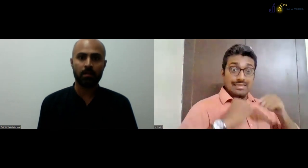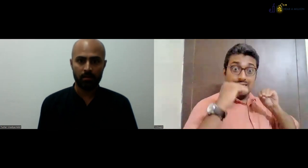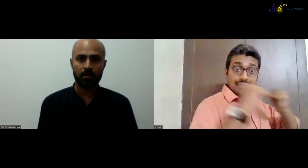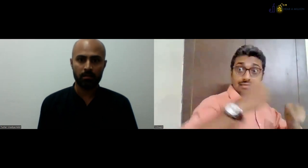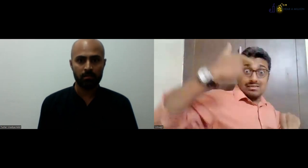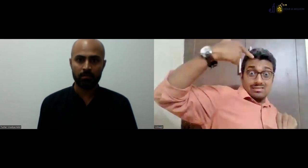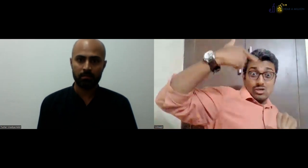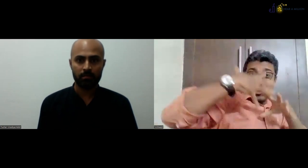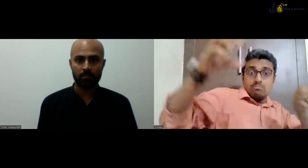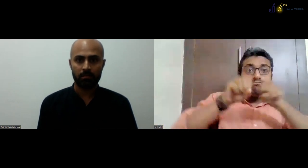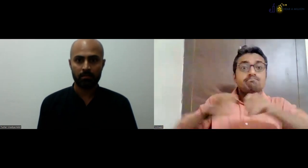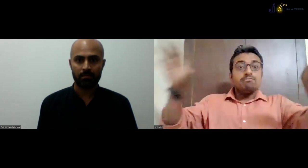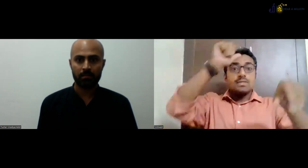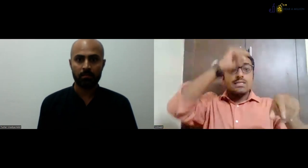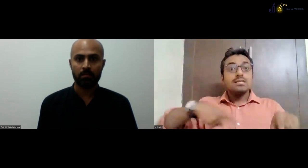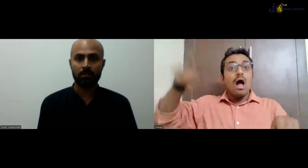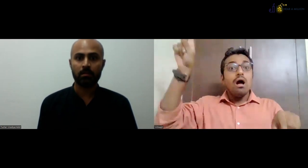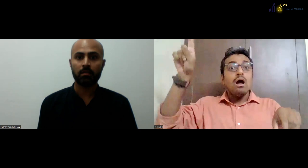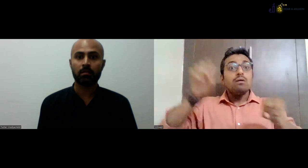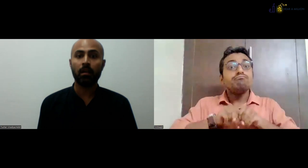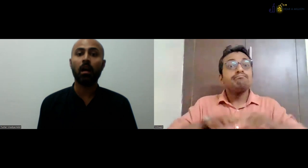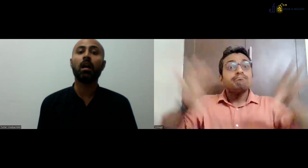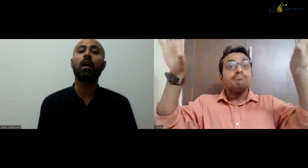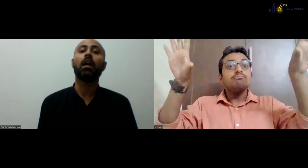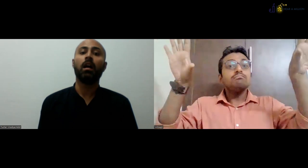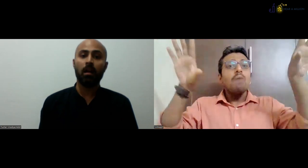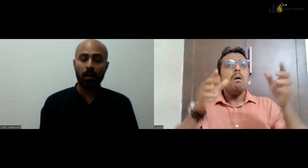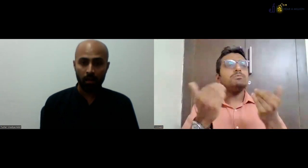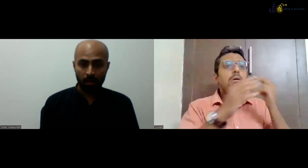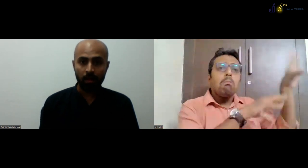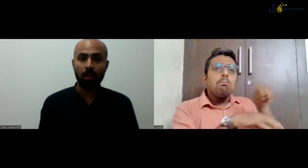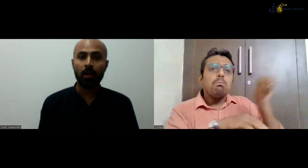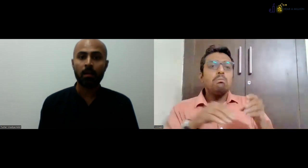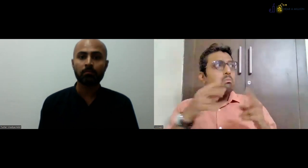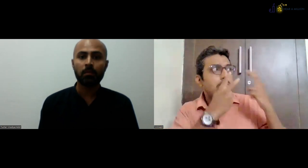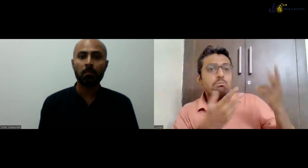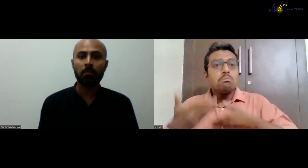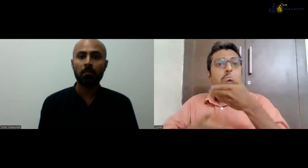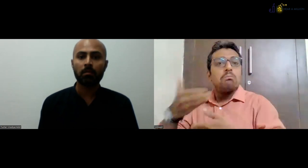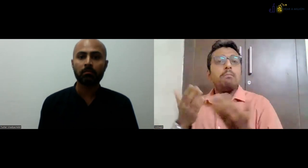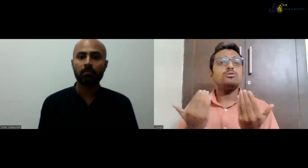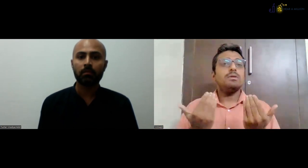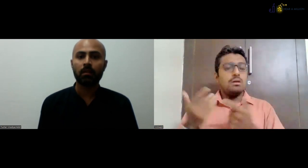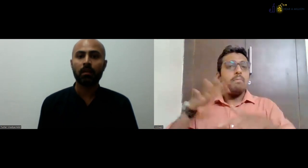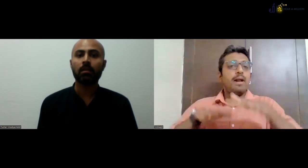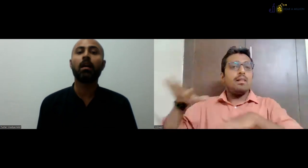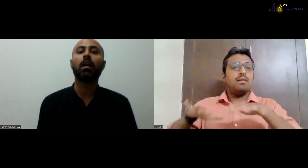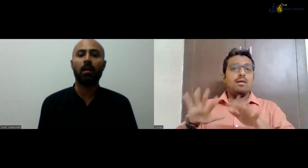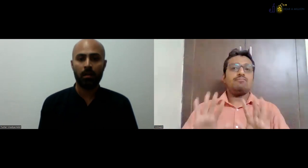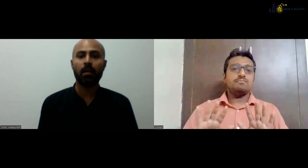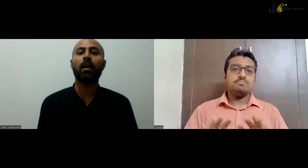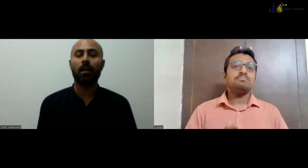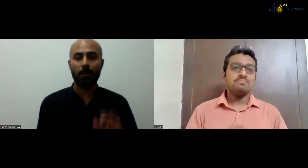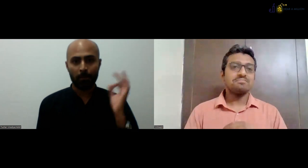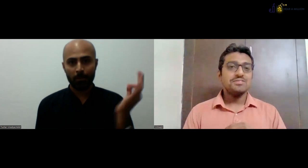or in district course. So they can, uh, we would have the life classes at same time. And the other people can